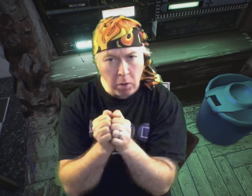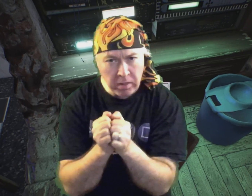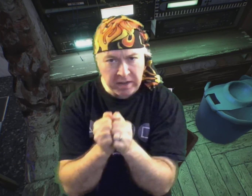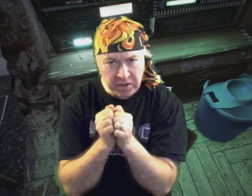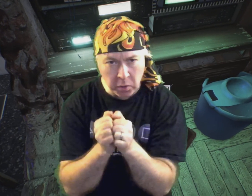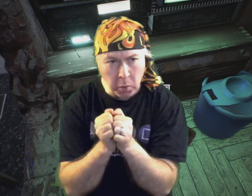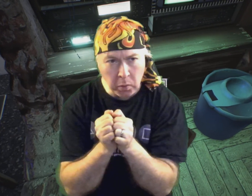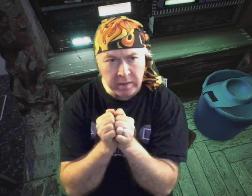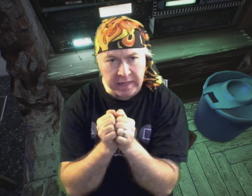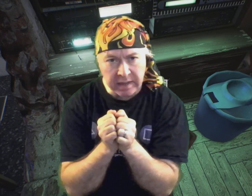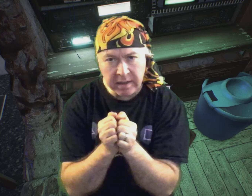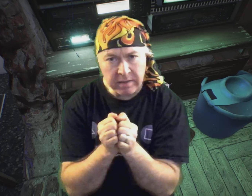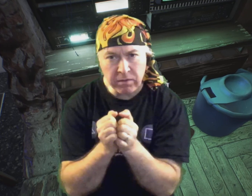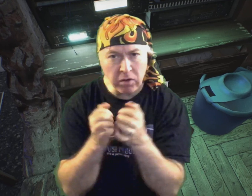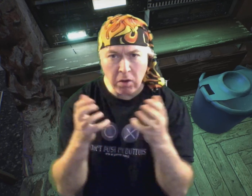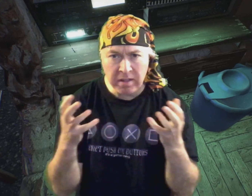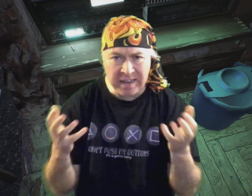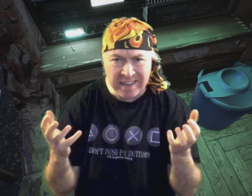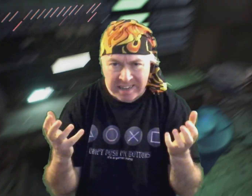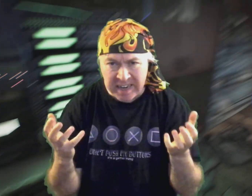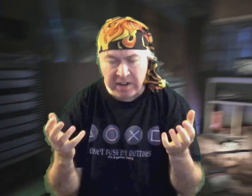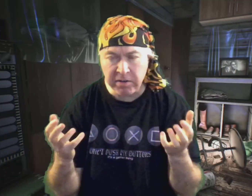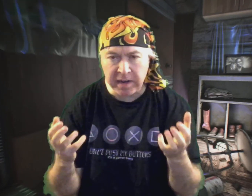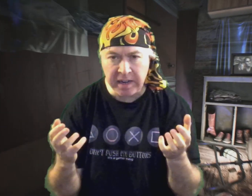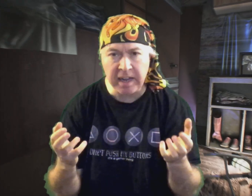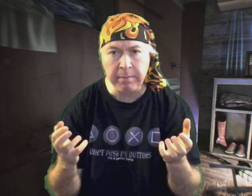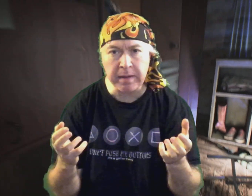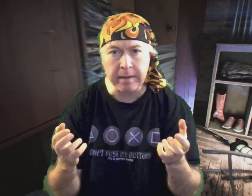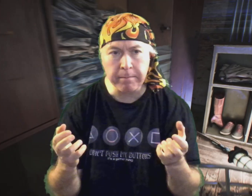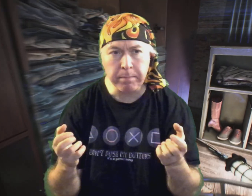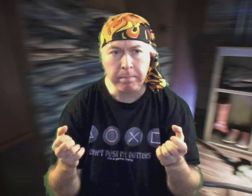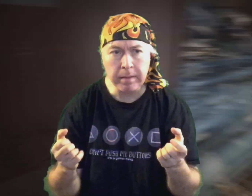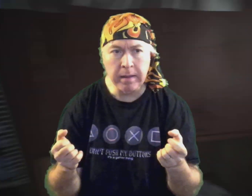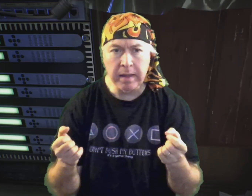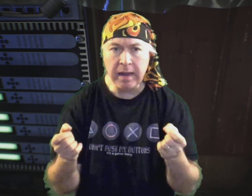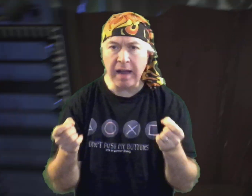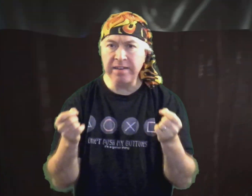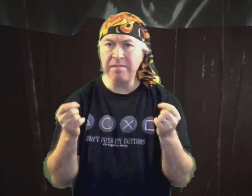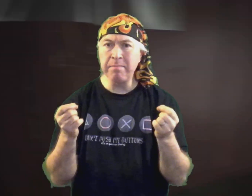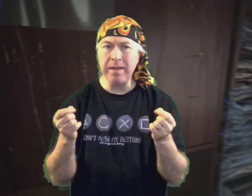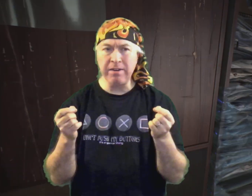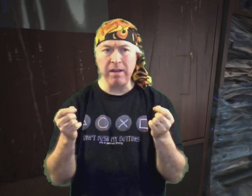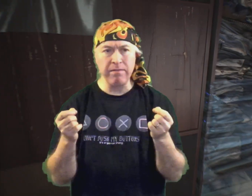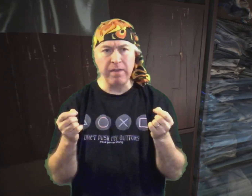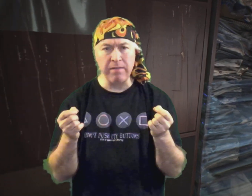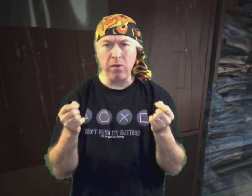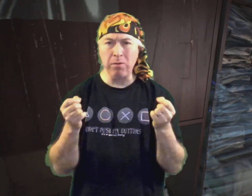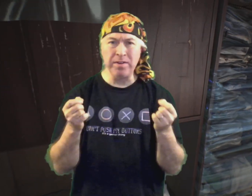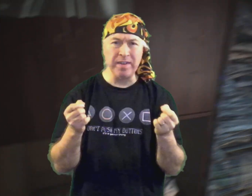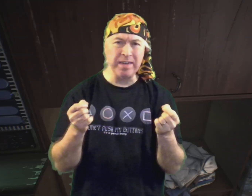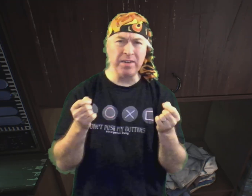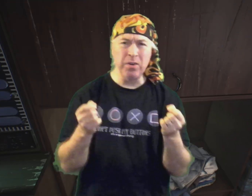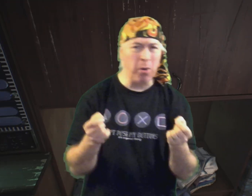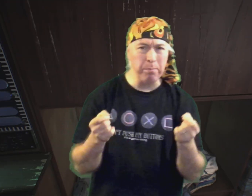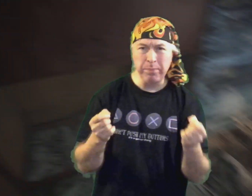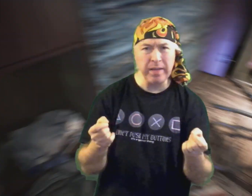that is holy, for all that is sacred in gaming and to make Grand Theft Auto 6 not be